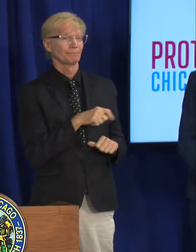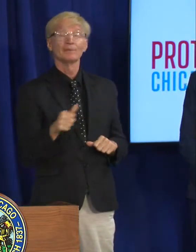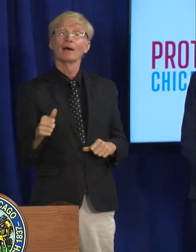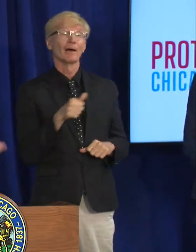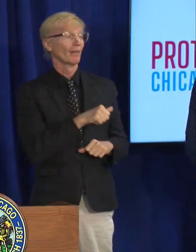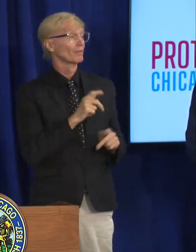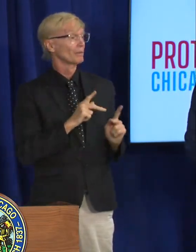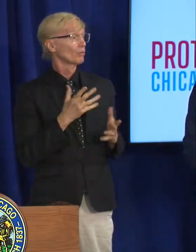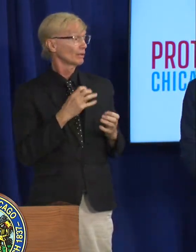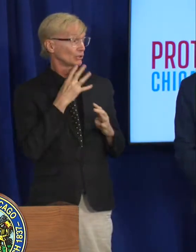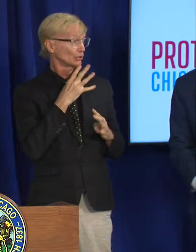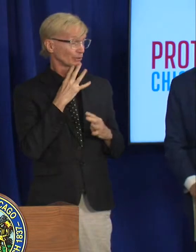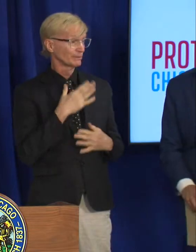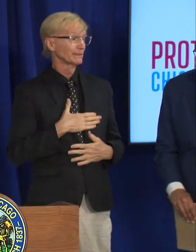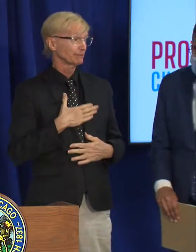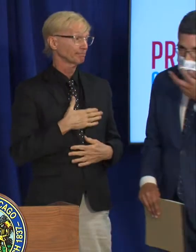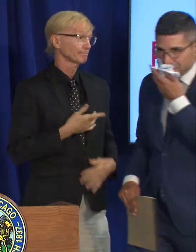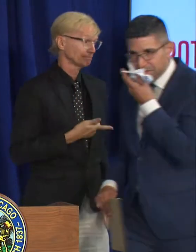in on some of the details please